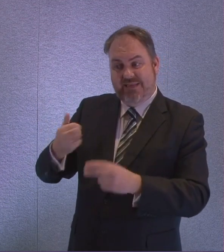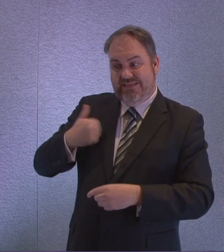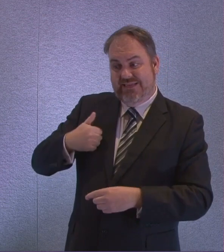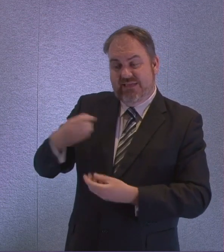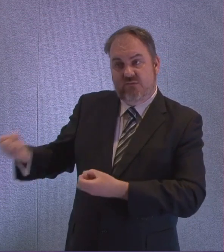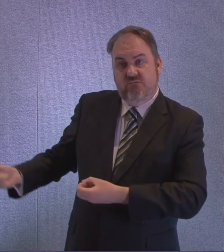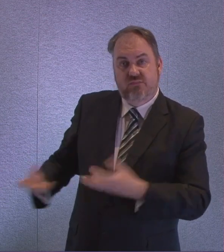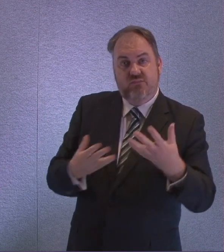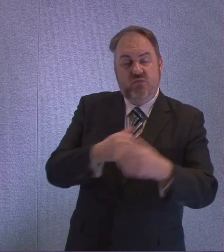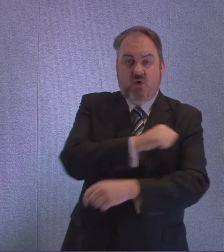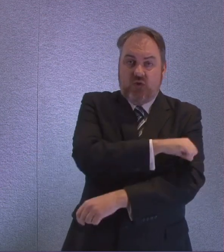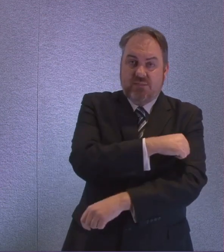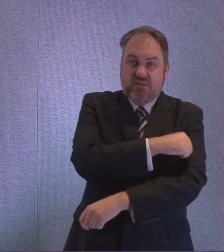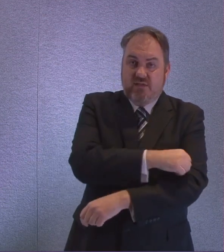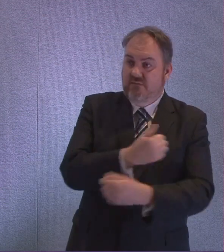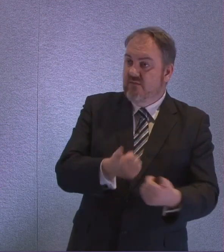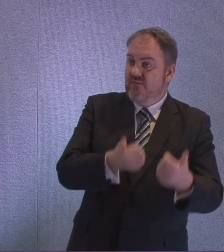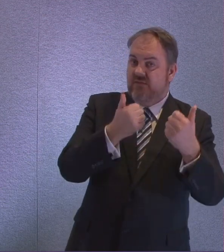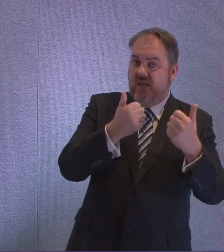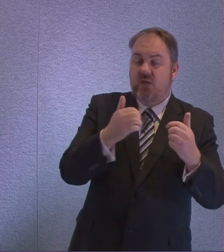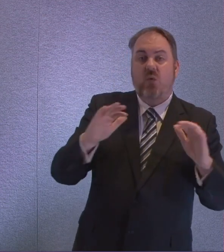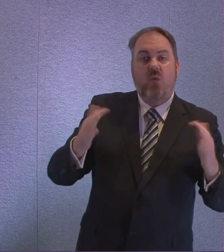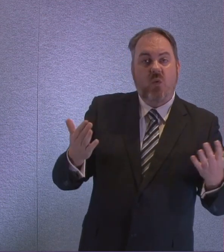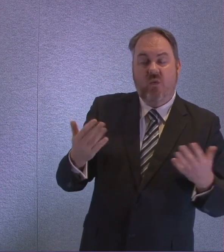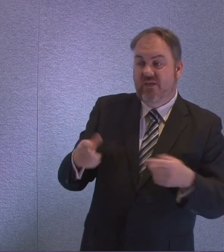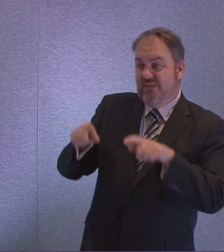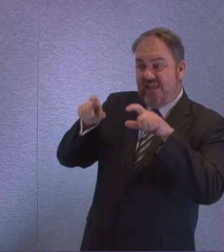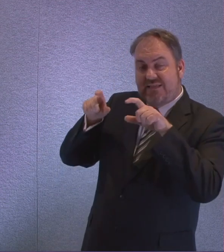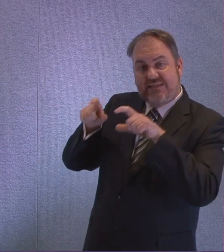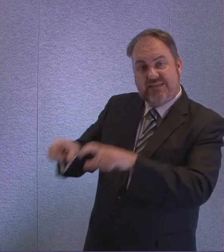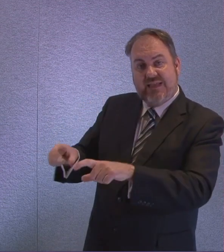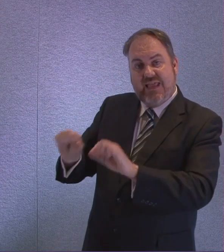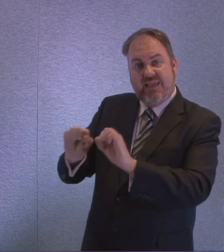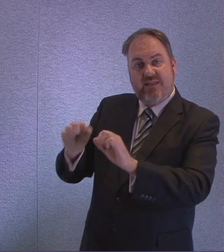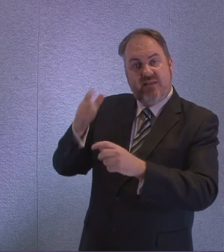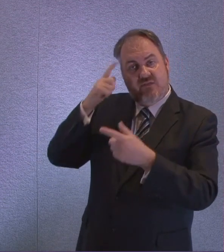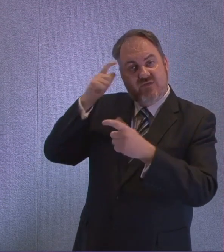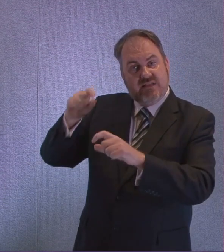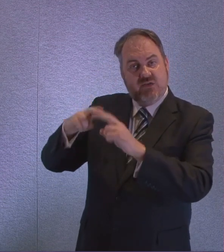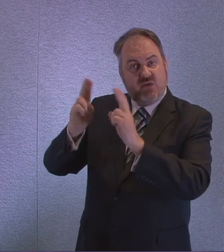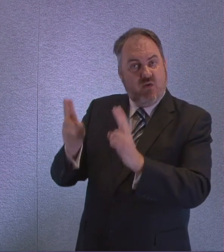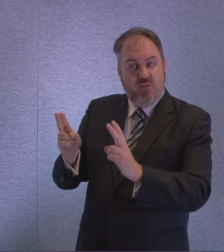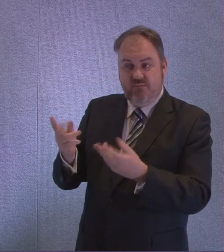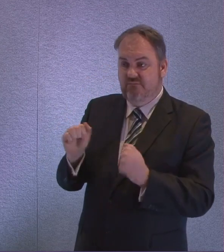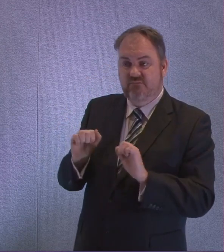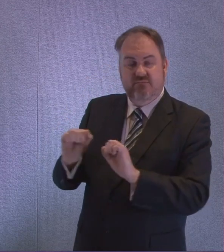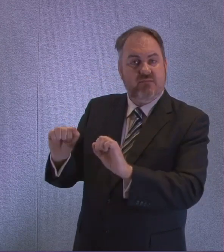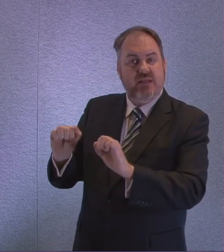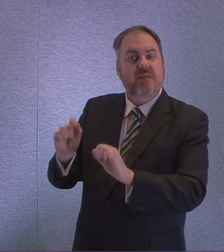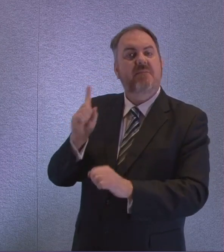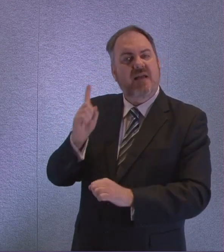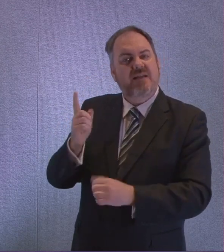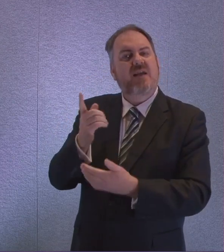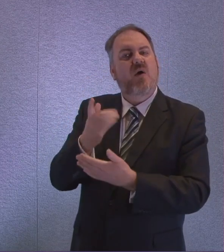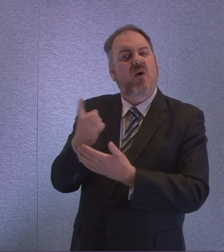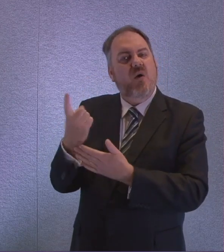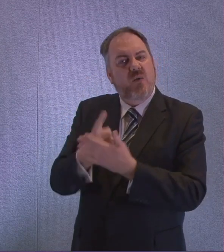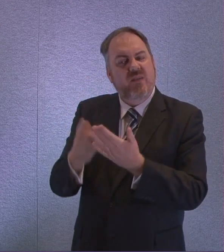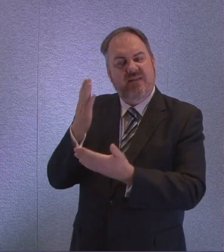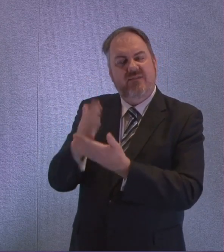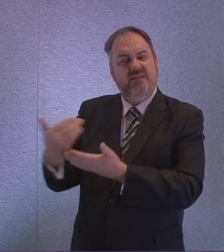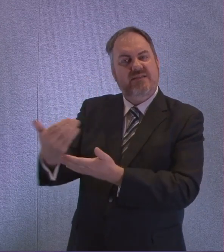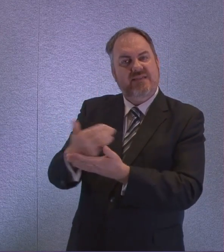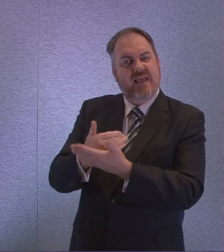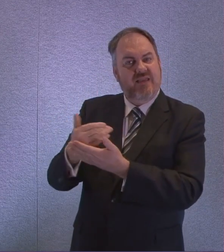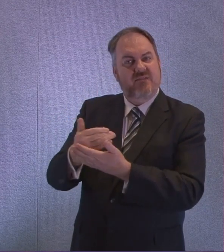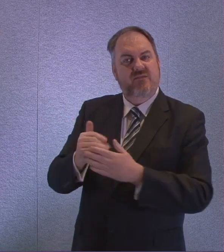do the care inspector is working closely with care homes to make sure they have the right advice and the right support and any issues or concerns are